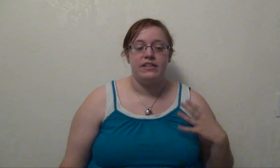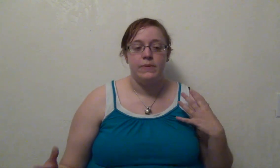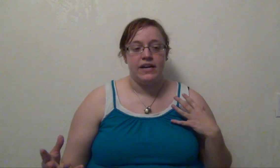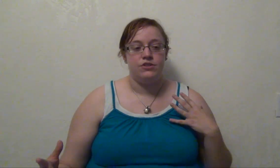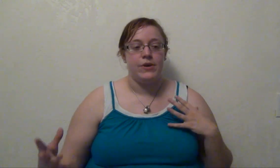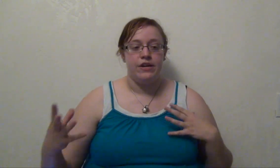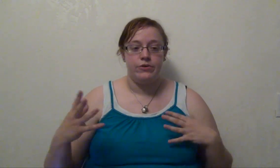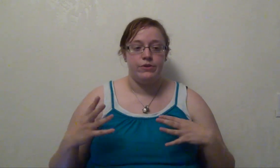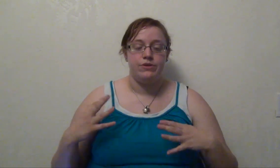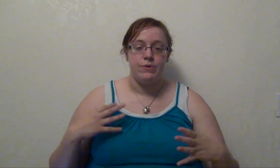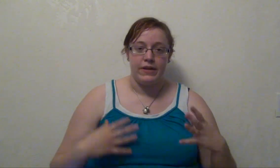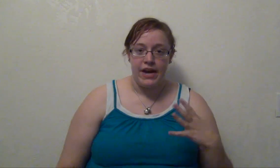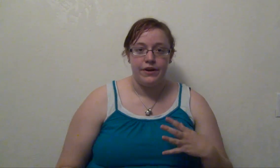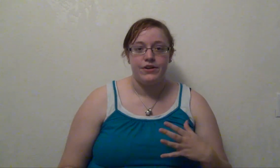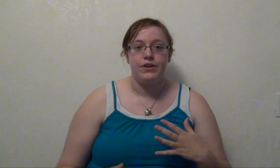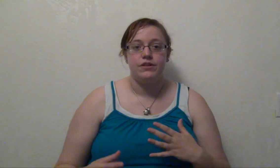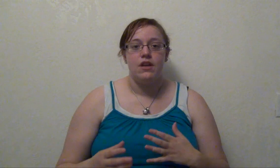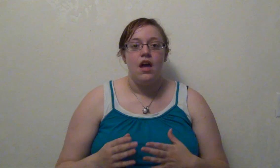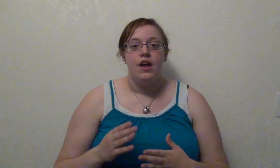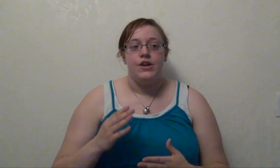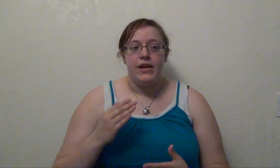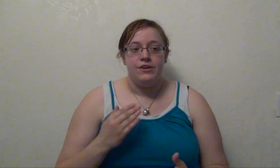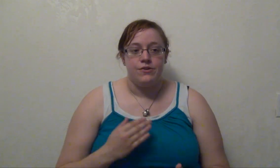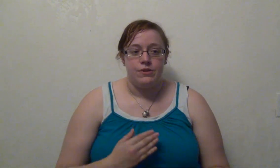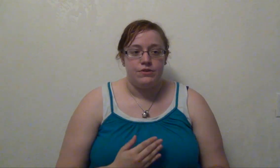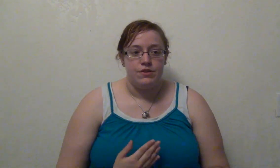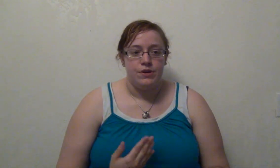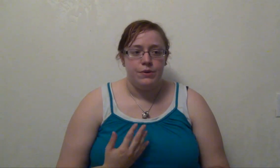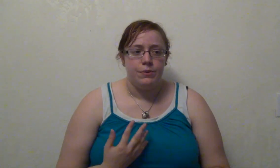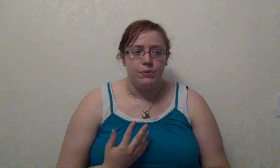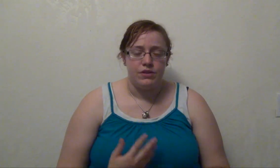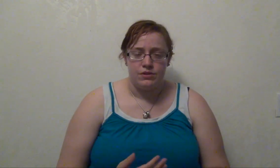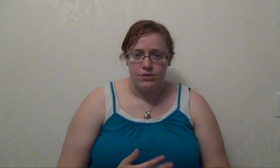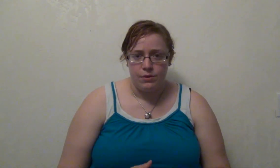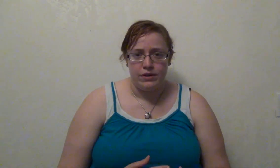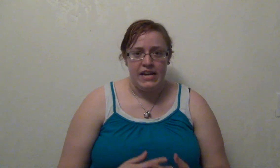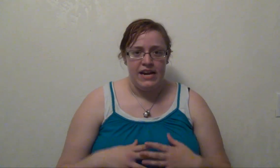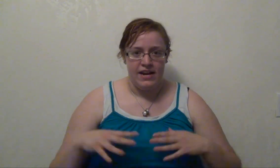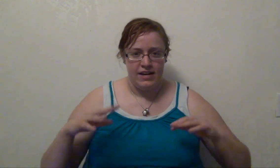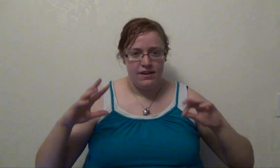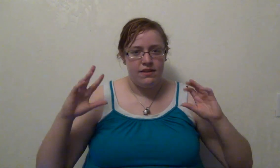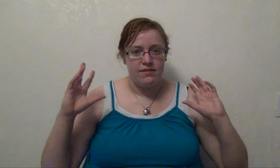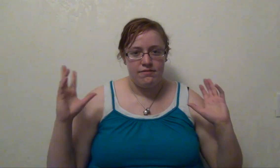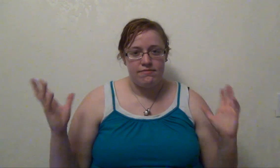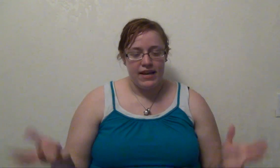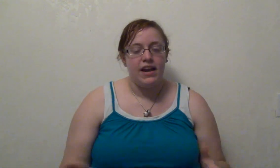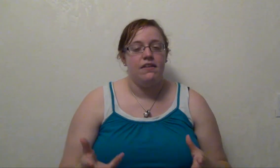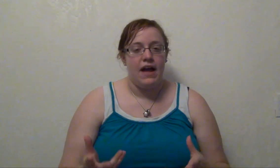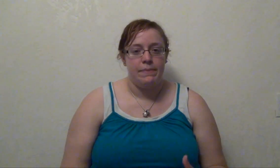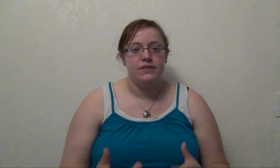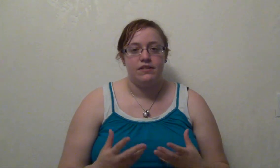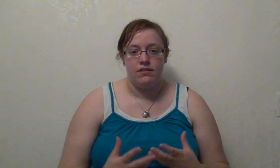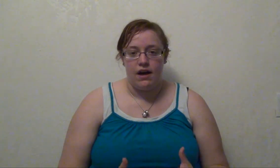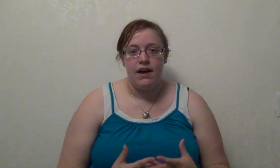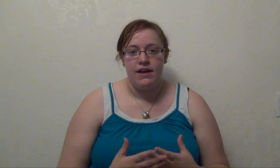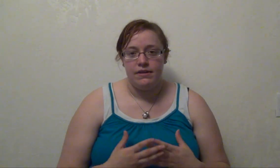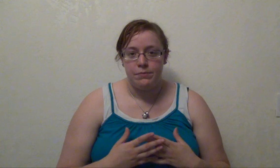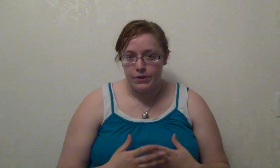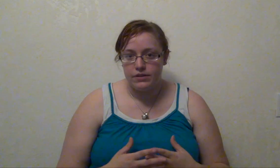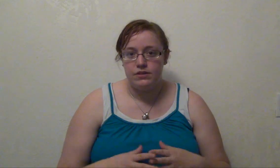that's because you get introduced to the characters. You get introduced to the story that kind of happens a lot in books